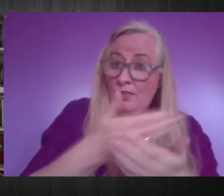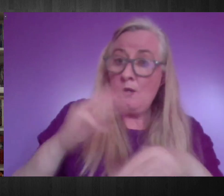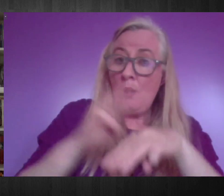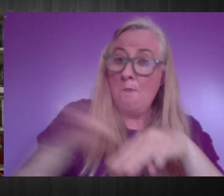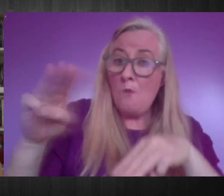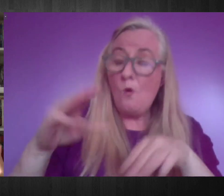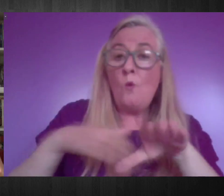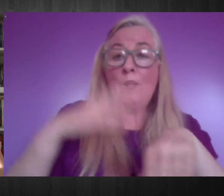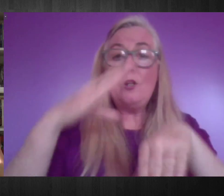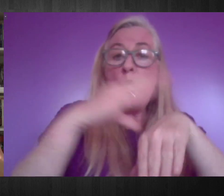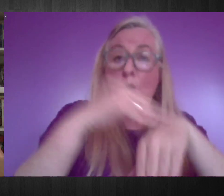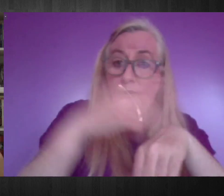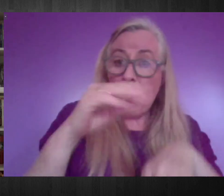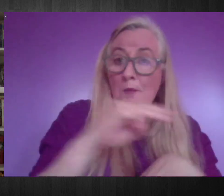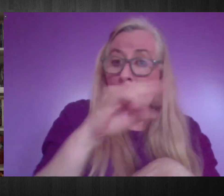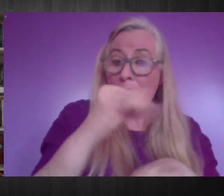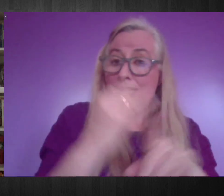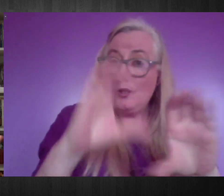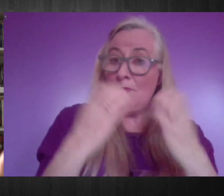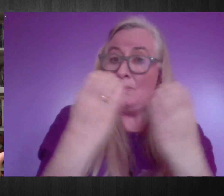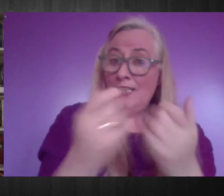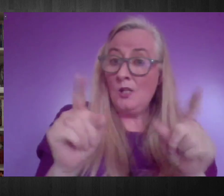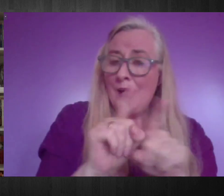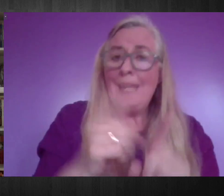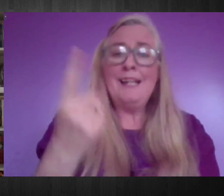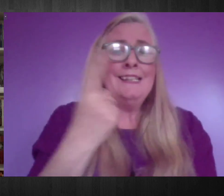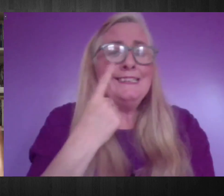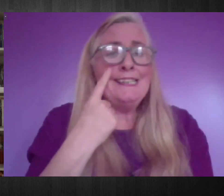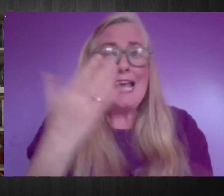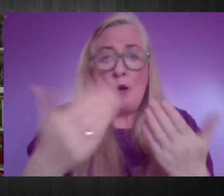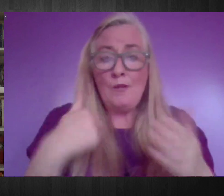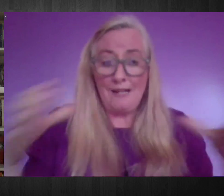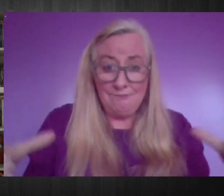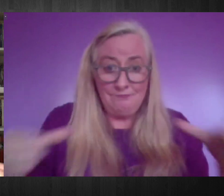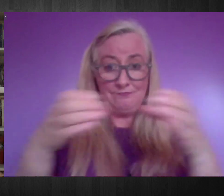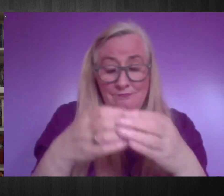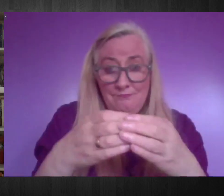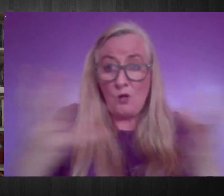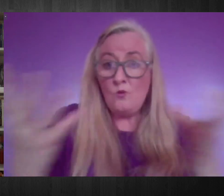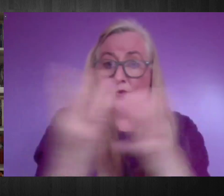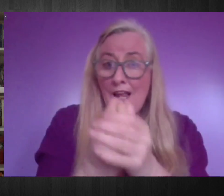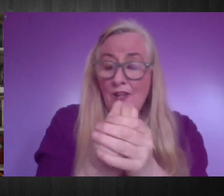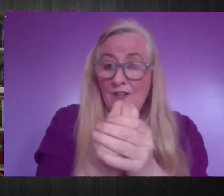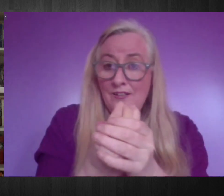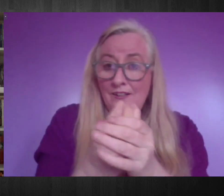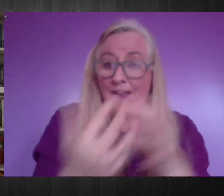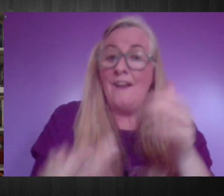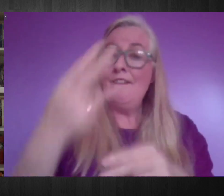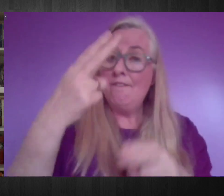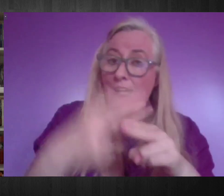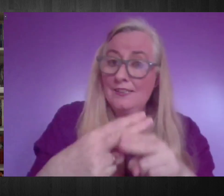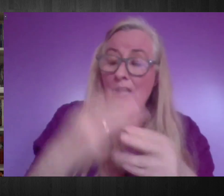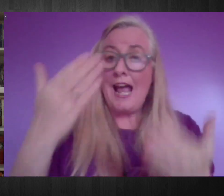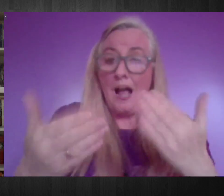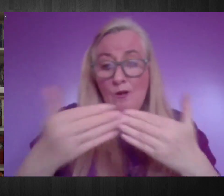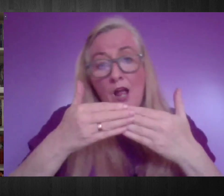community to see how we can move together in redefining the way in which long-term care is